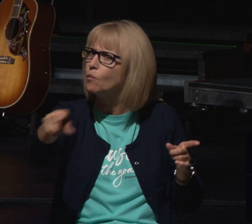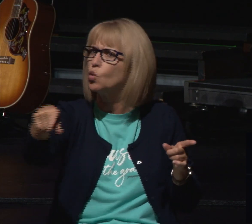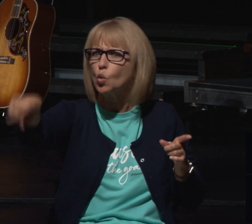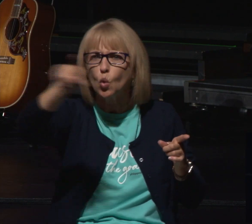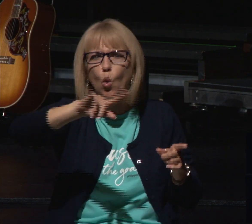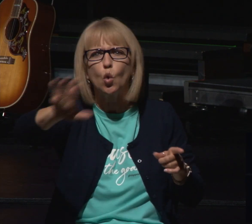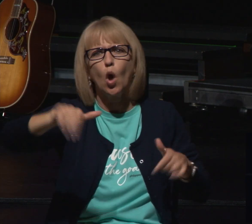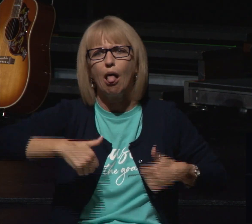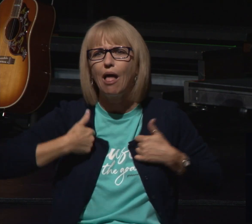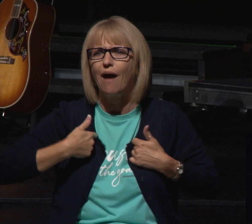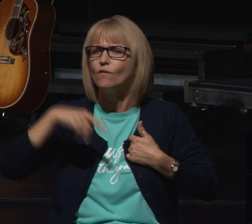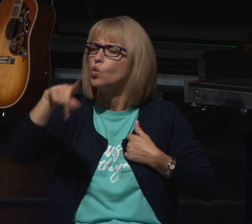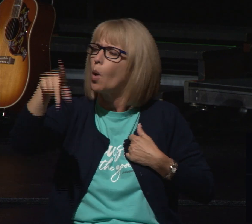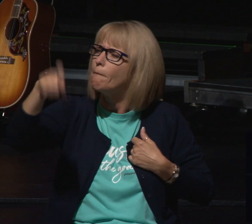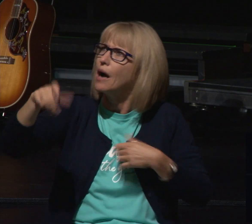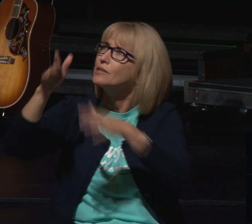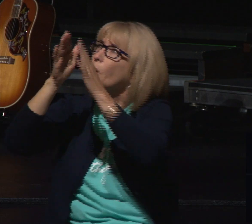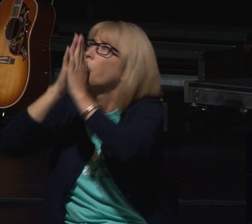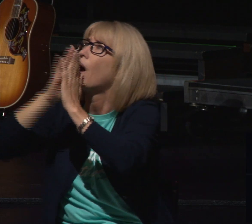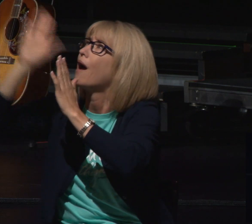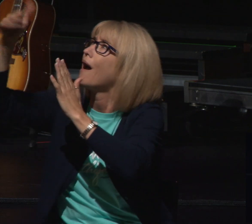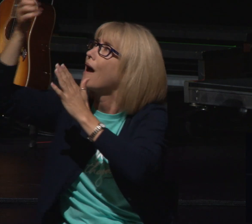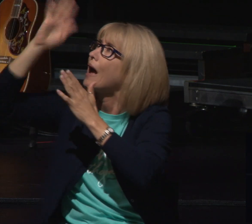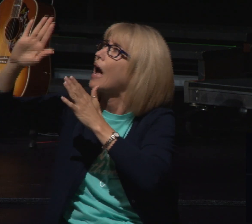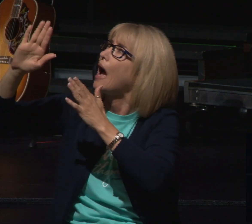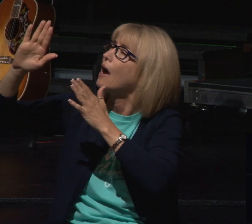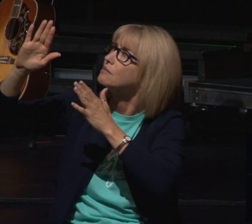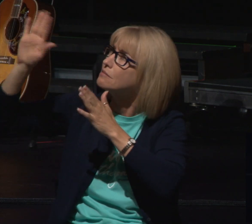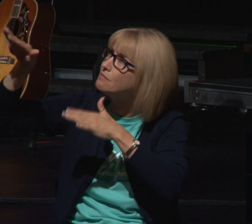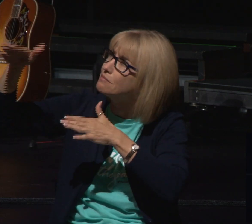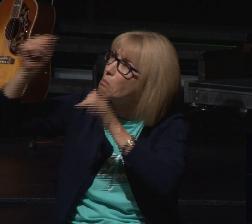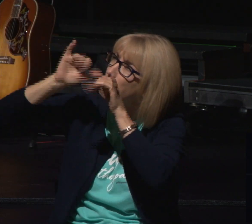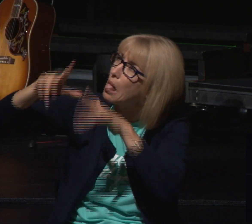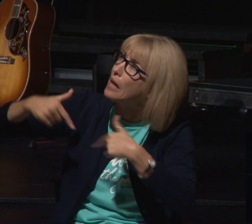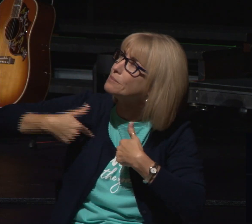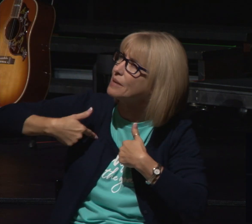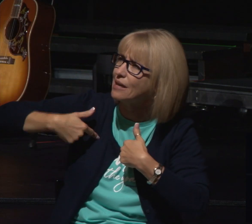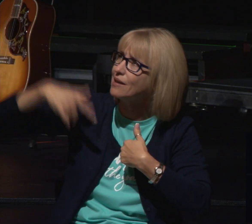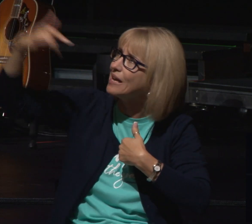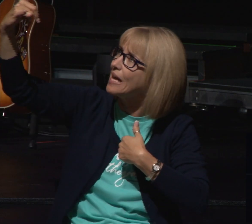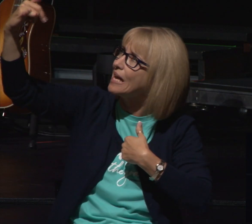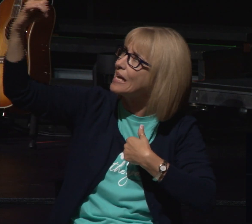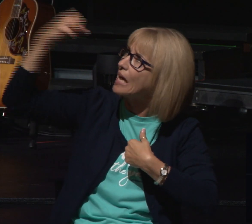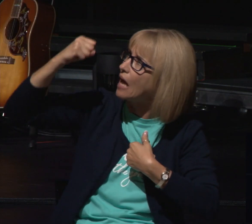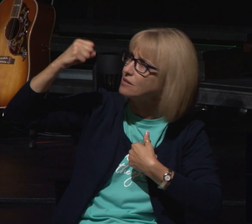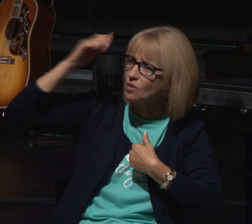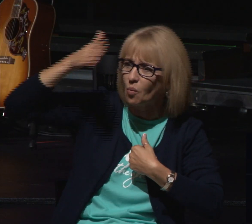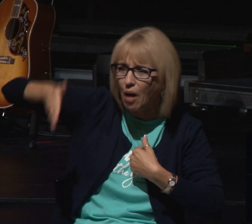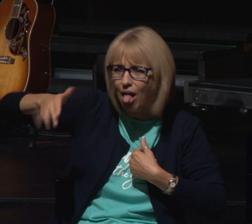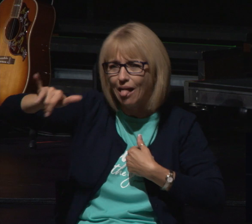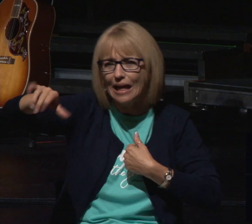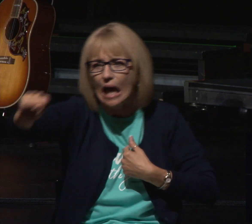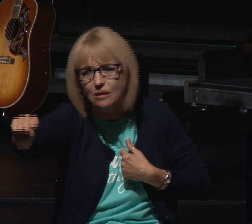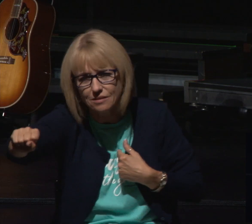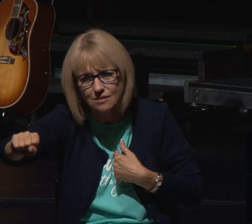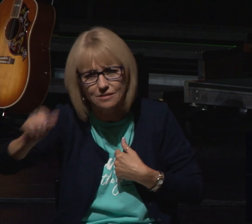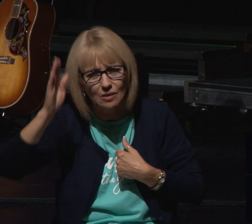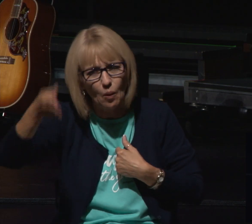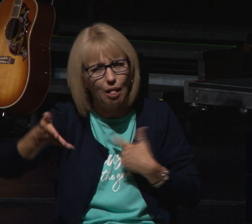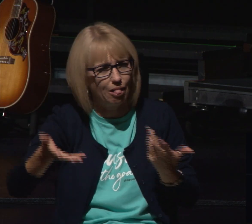where are you but know that God's presence is there but his answer is going to be yes as we endure and we walk through it Joseph